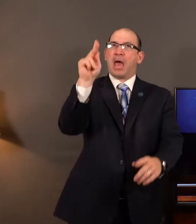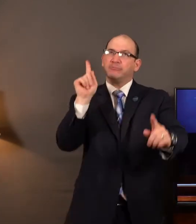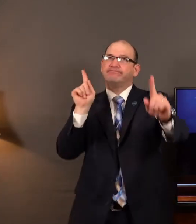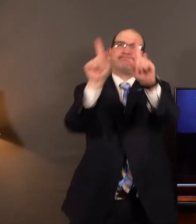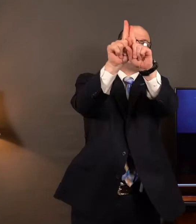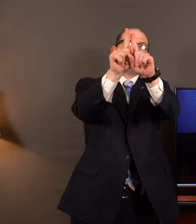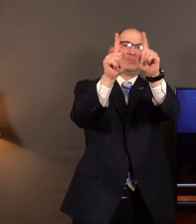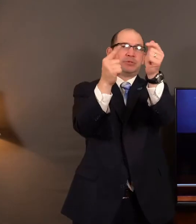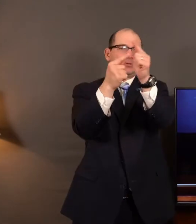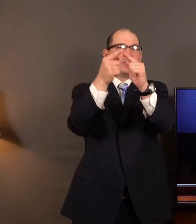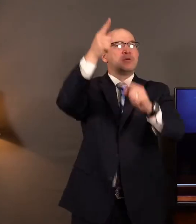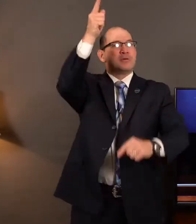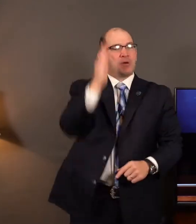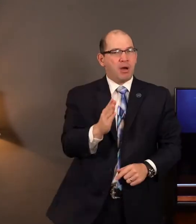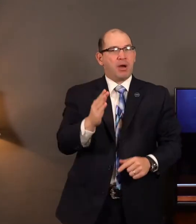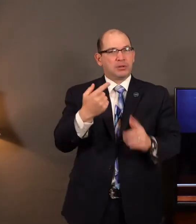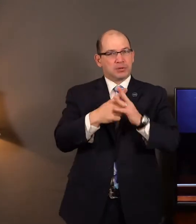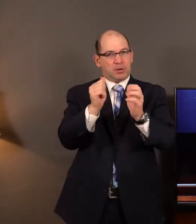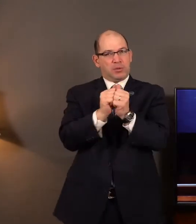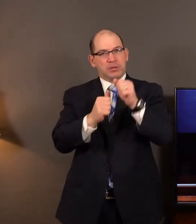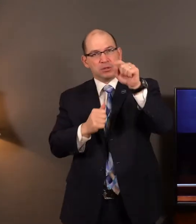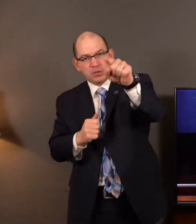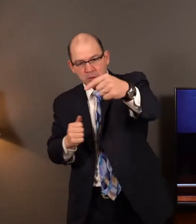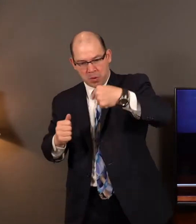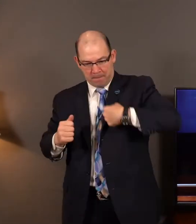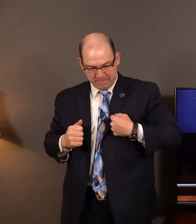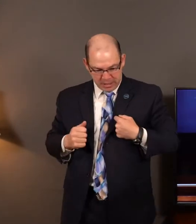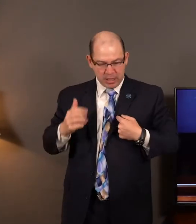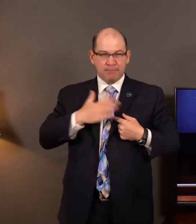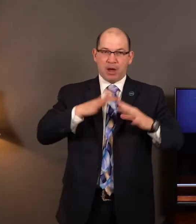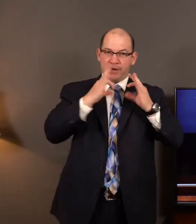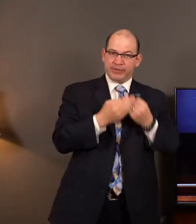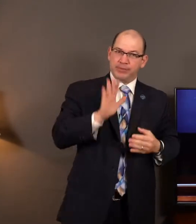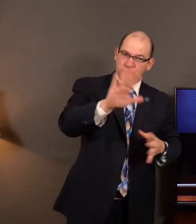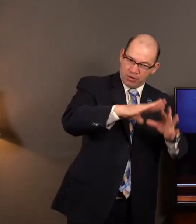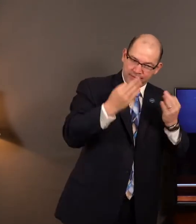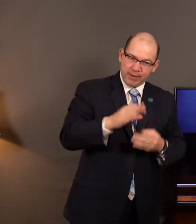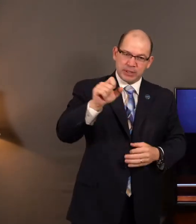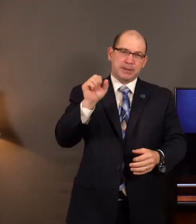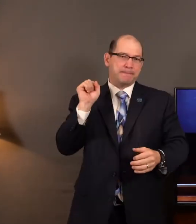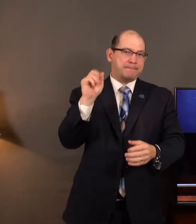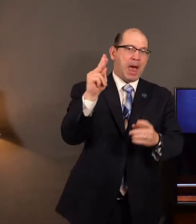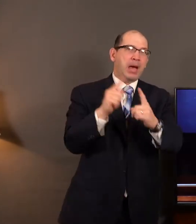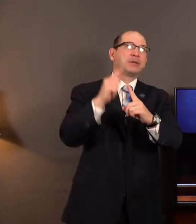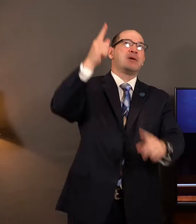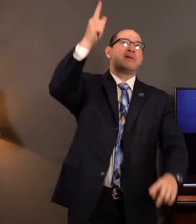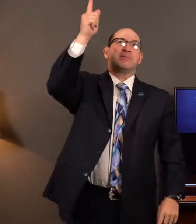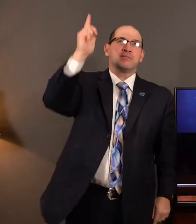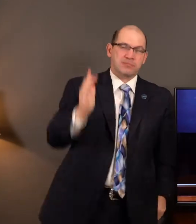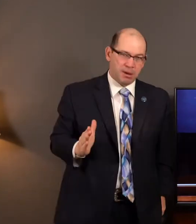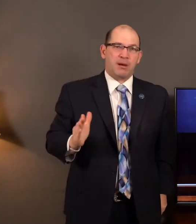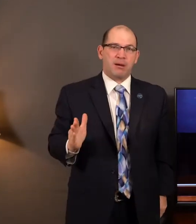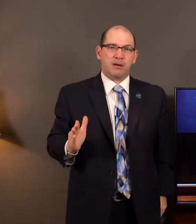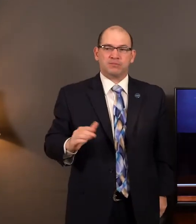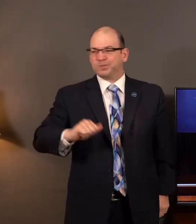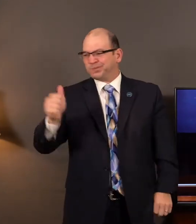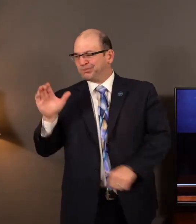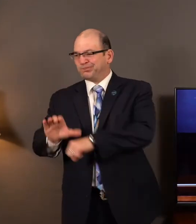And that's got to begin with me and with you, with my family and your family, with our church family and other churches all around the